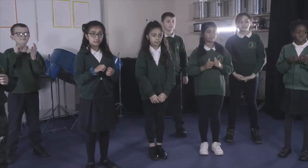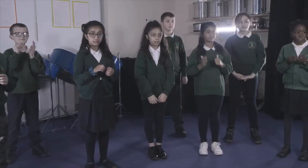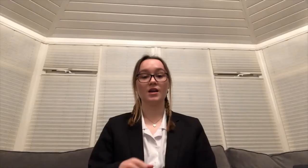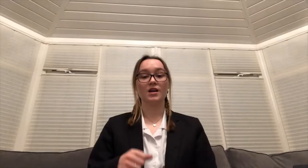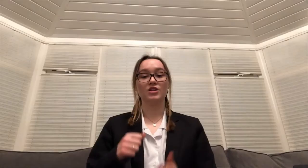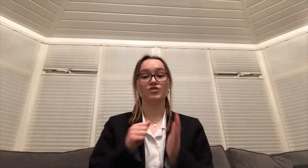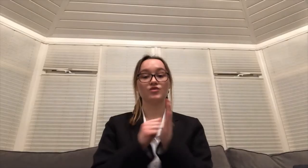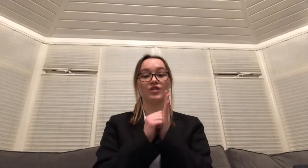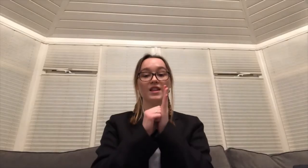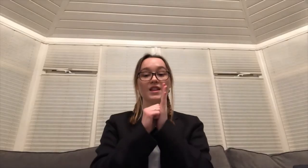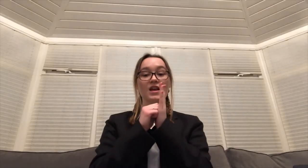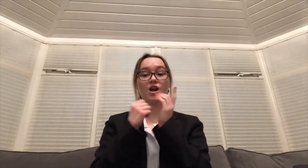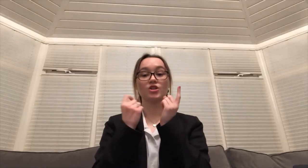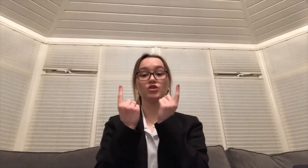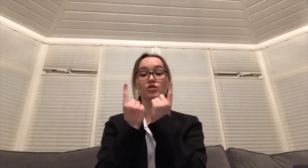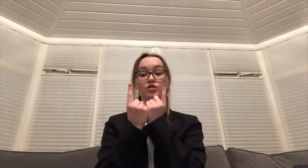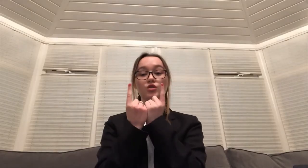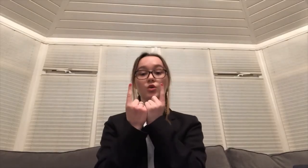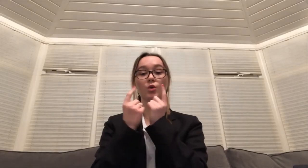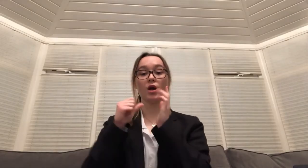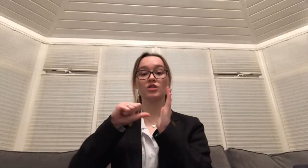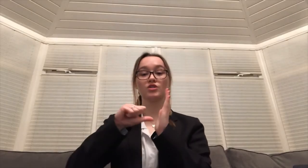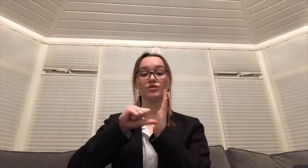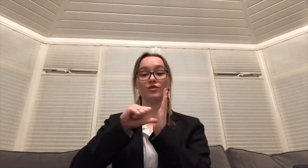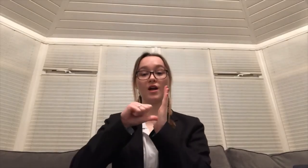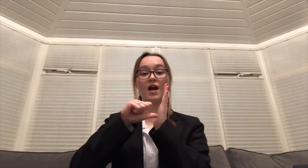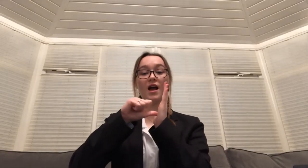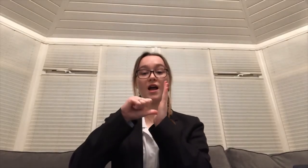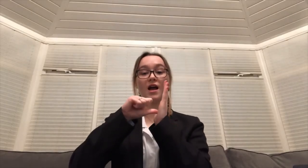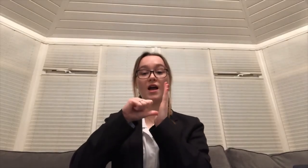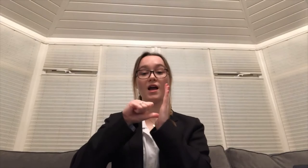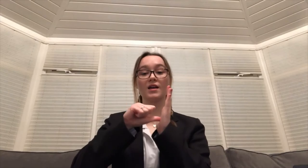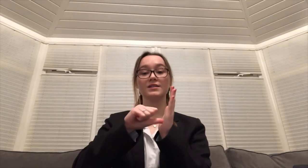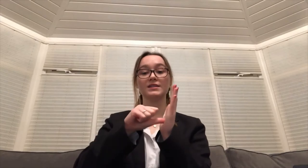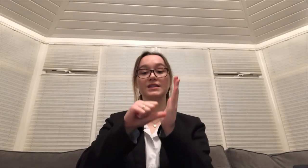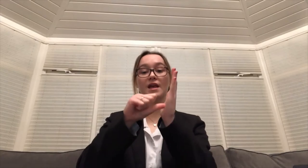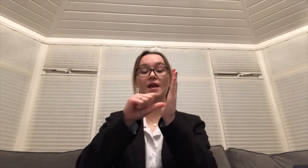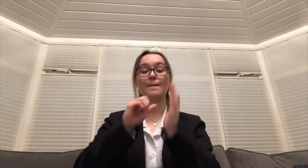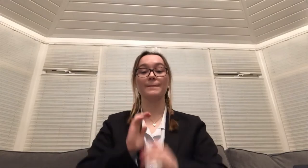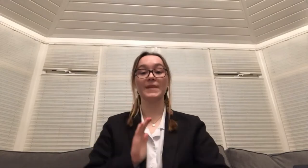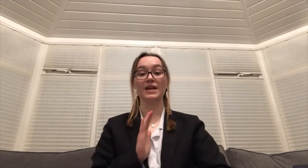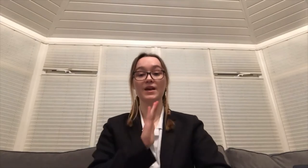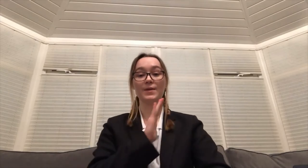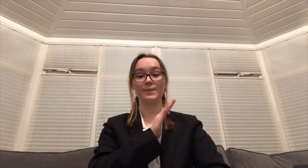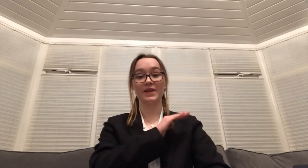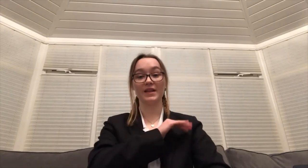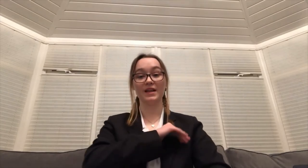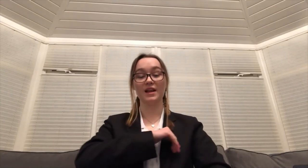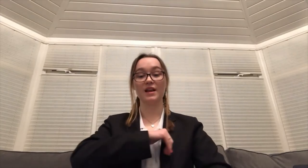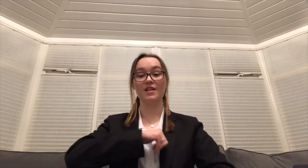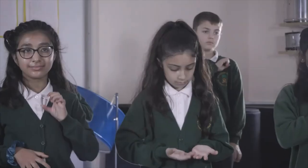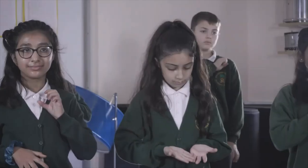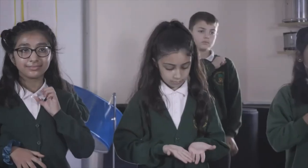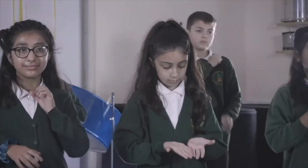It's really hard to do what's right Be a beacon in the darkest